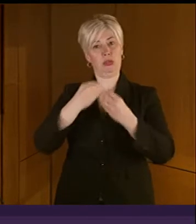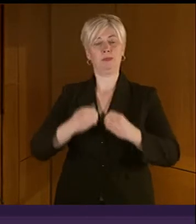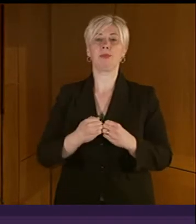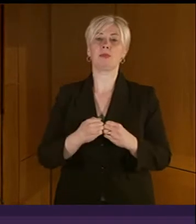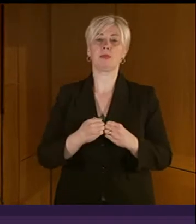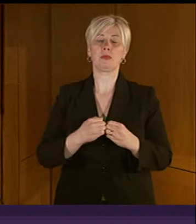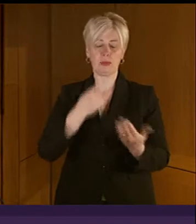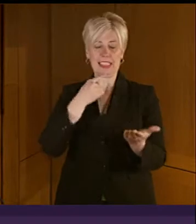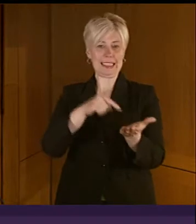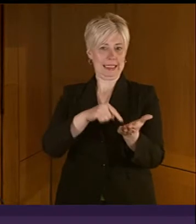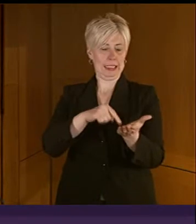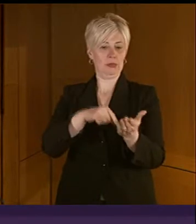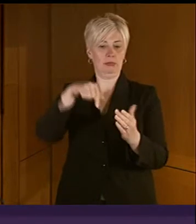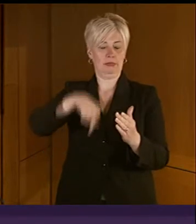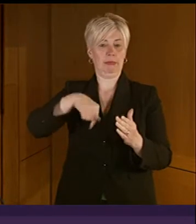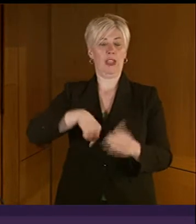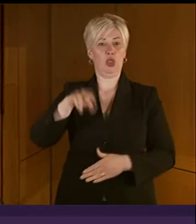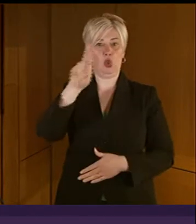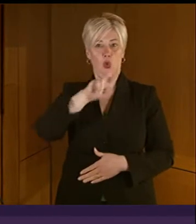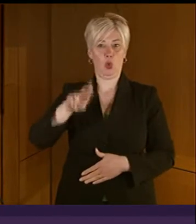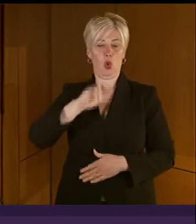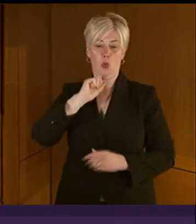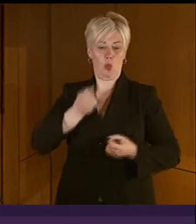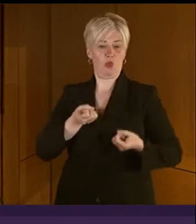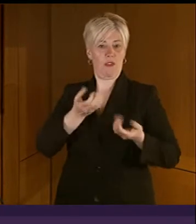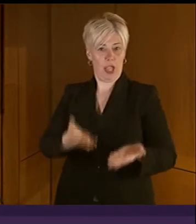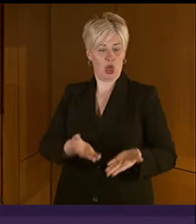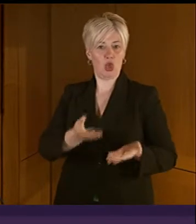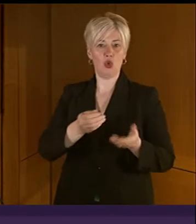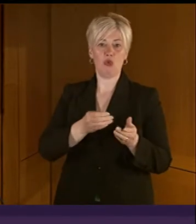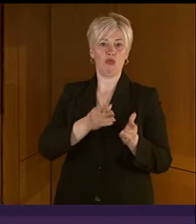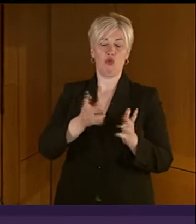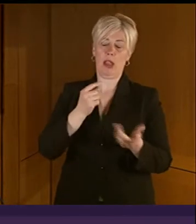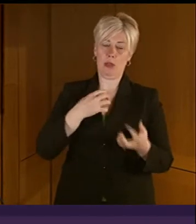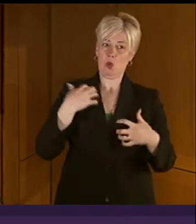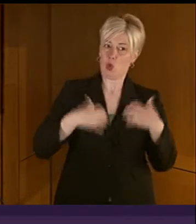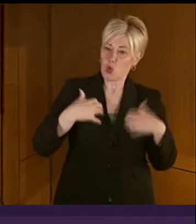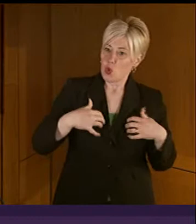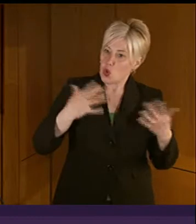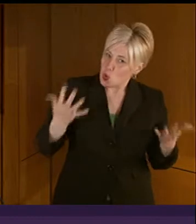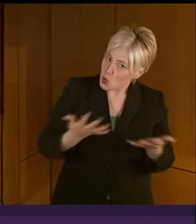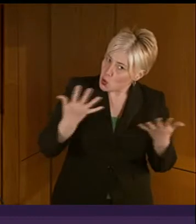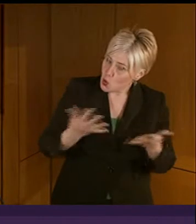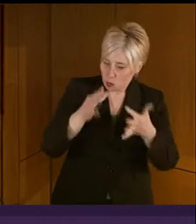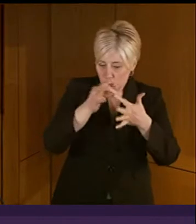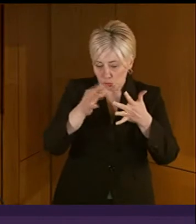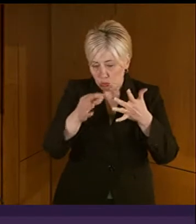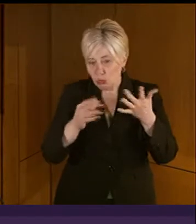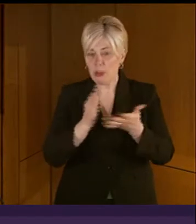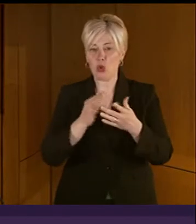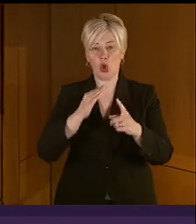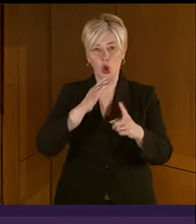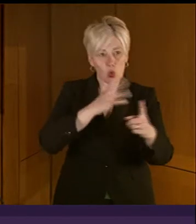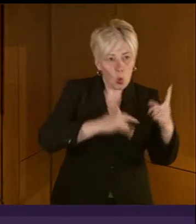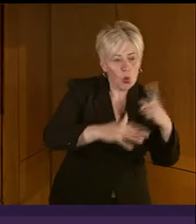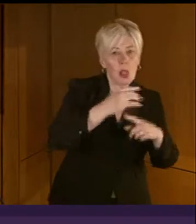Cotebridge Secondary School is providing you with the means by which interest can be aroused and conditions in which social as